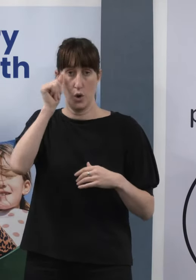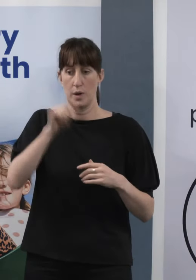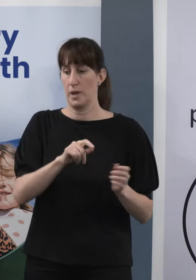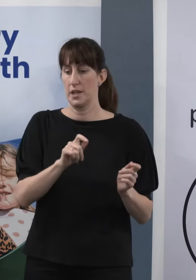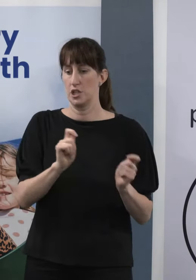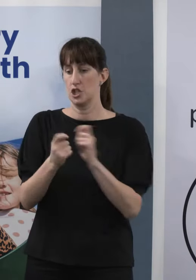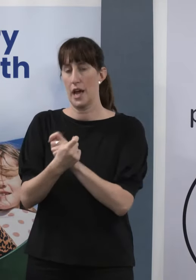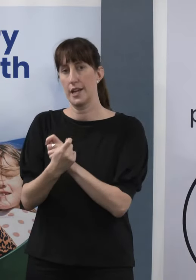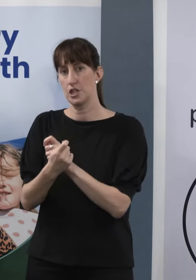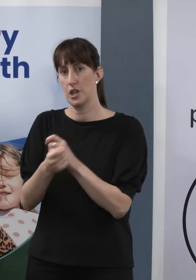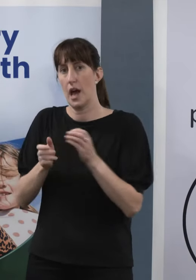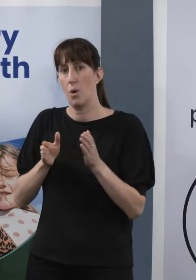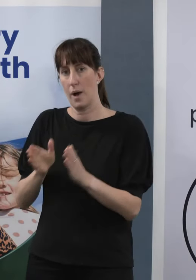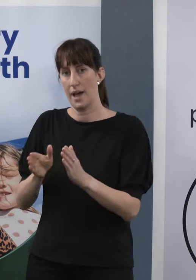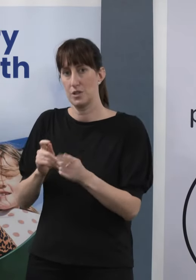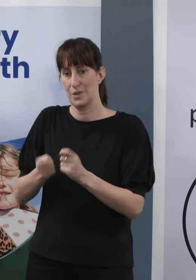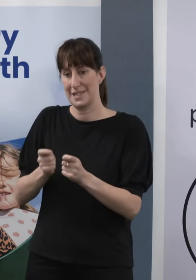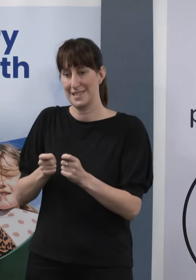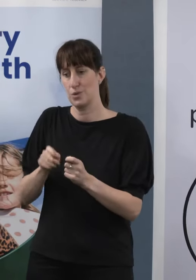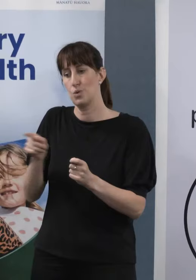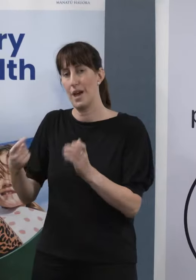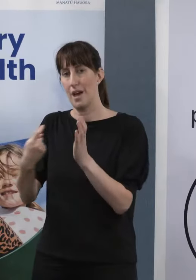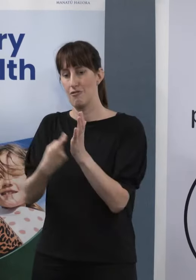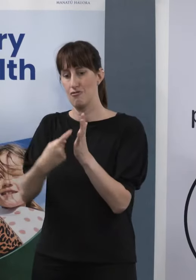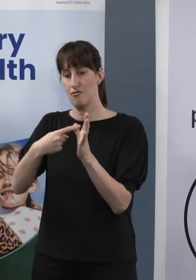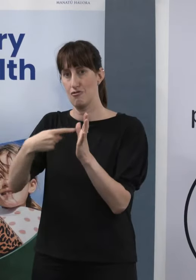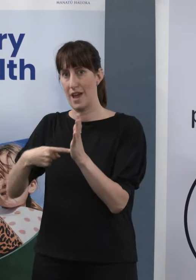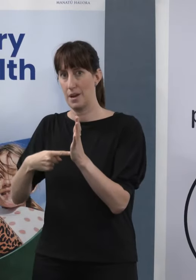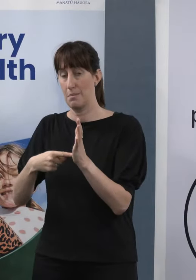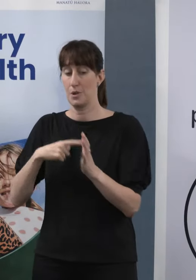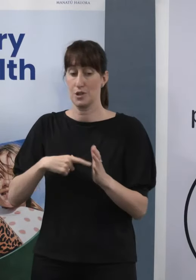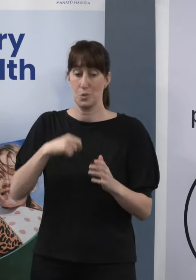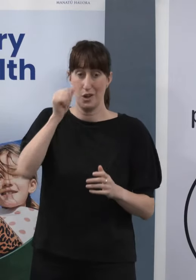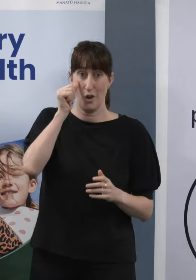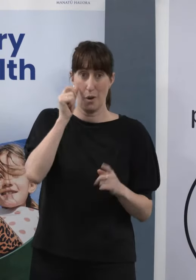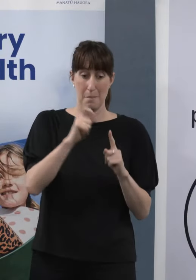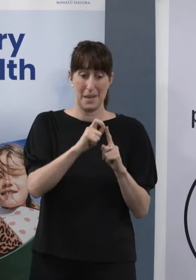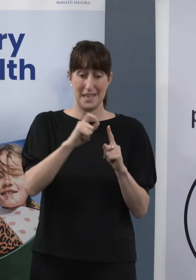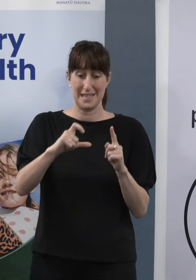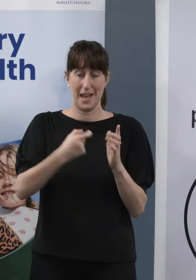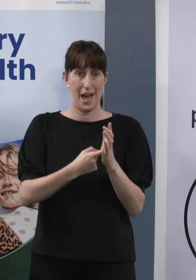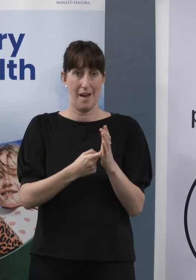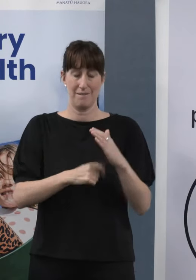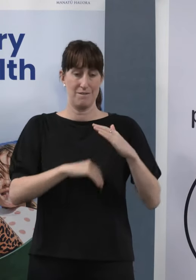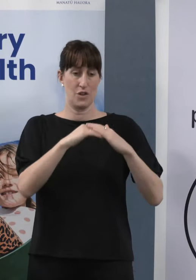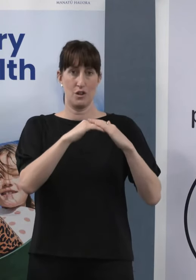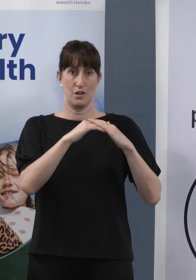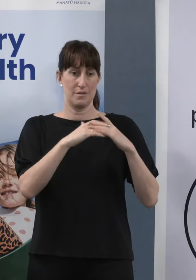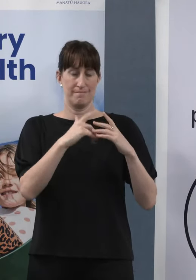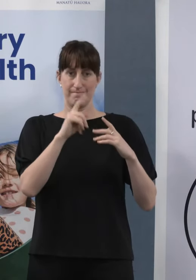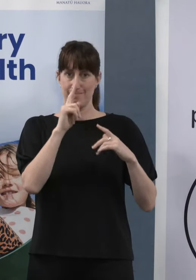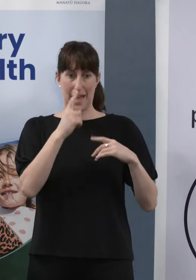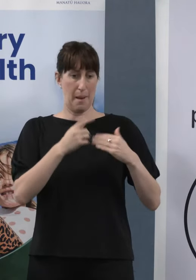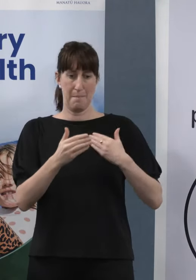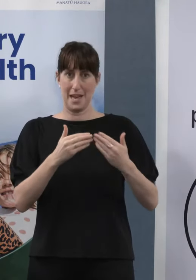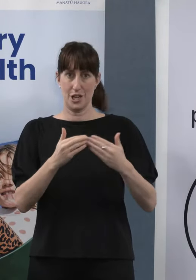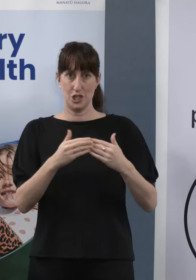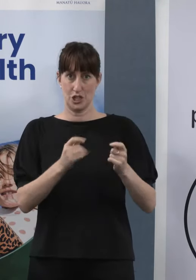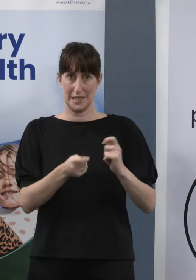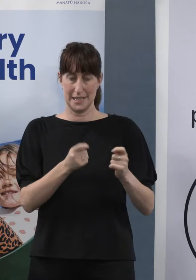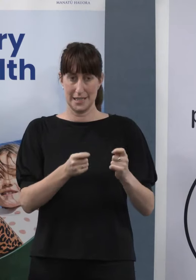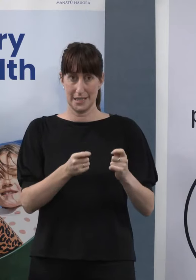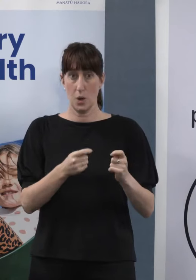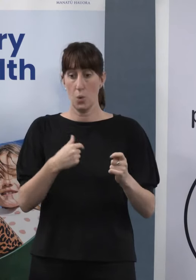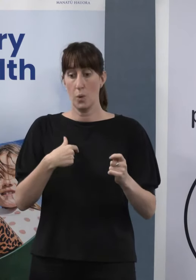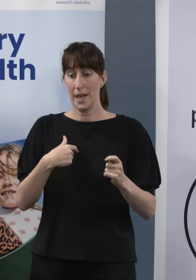was because the PCR testing was at capacity. So I would counter that perhaps we did inform the